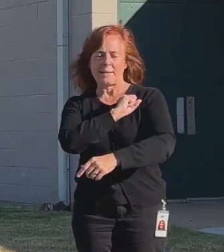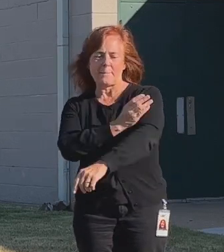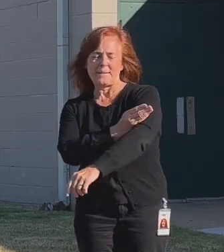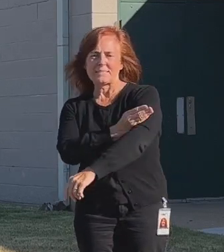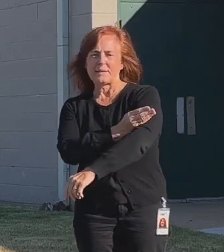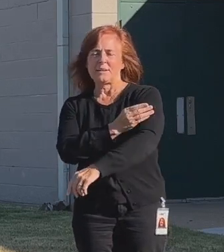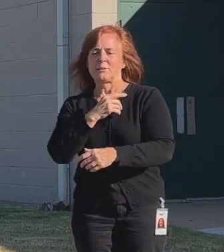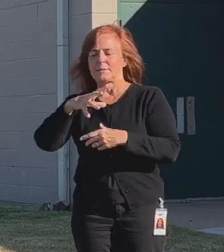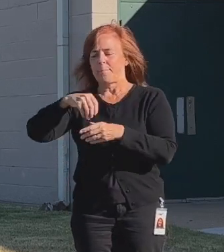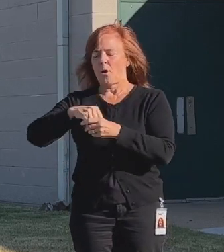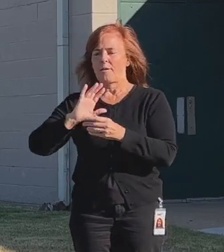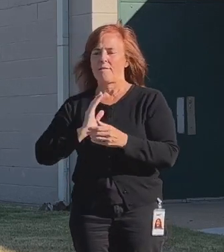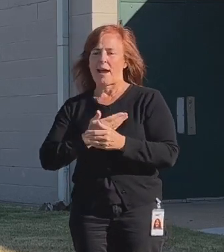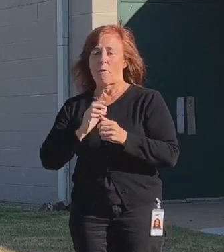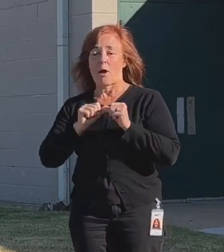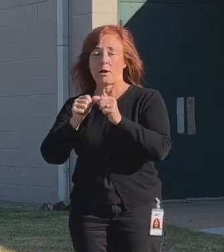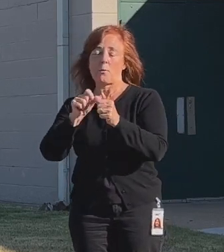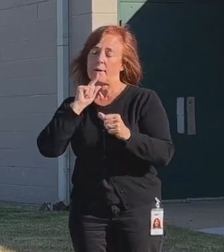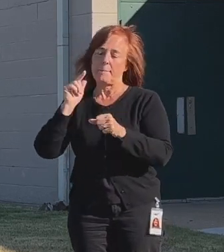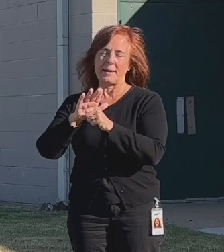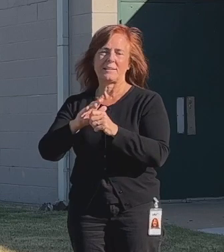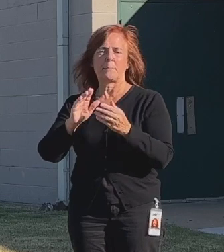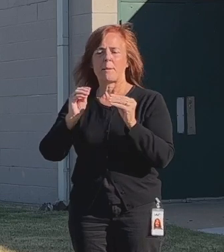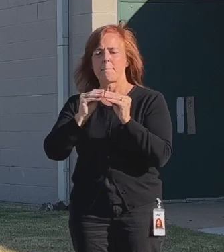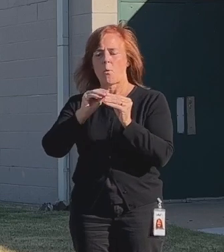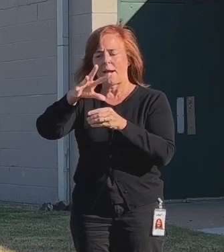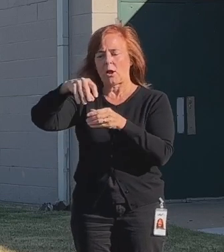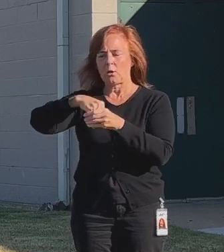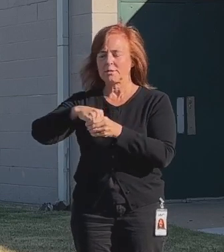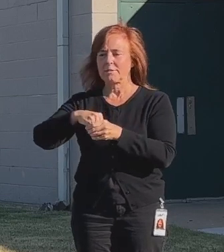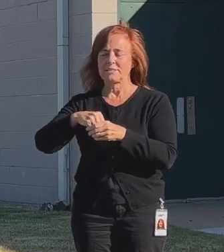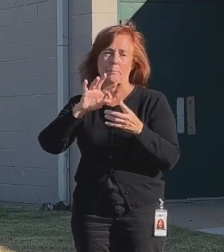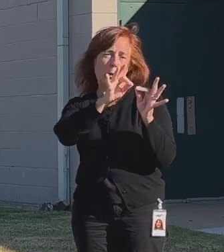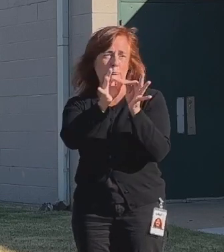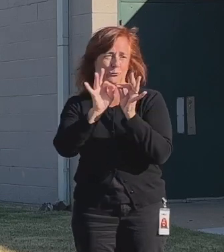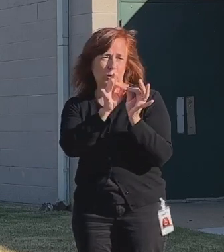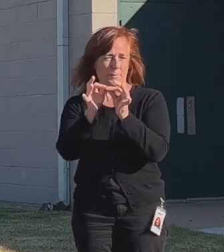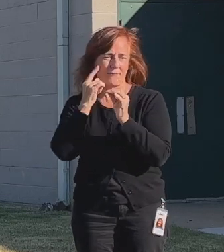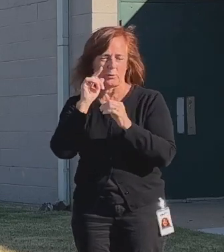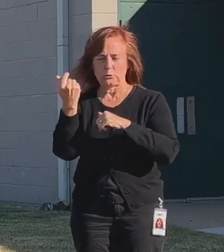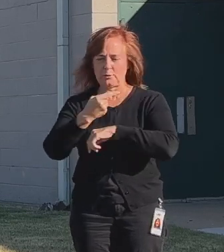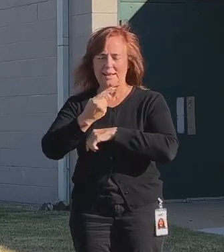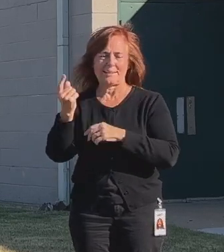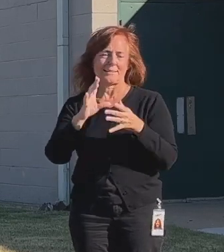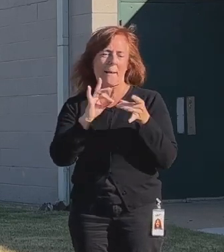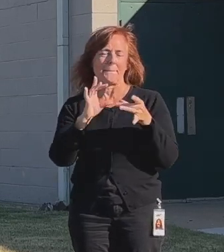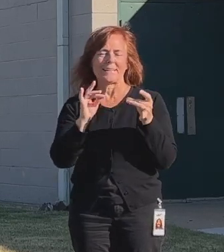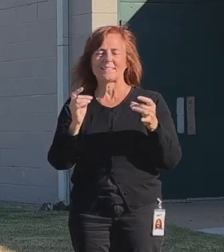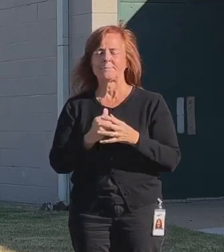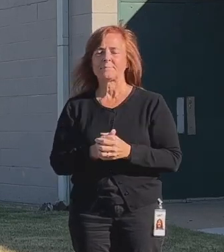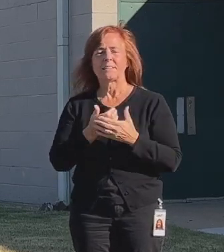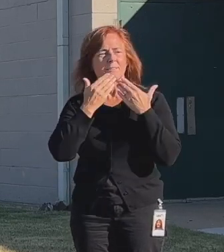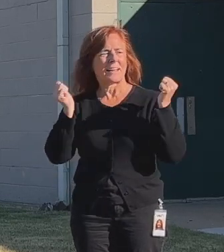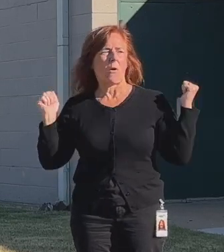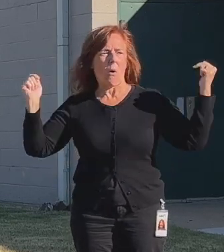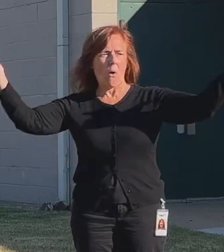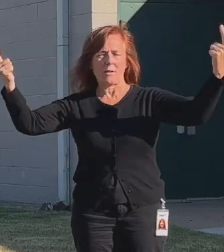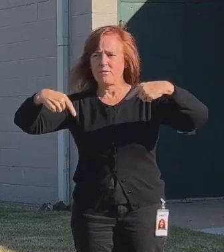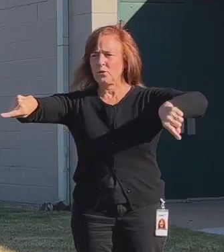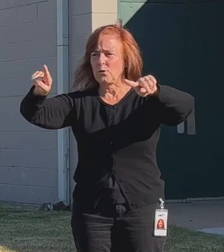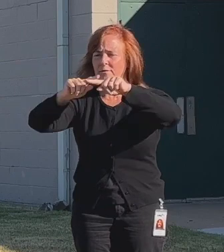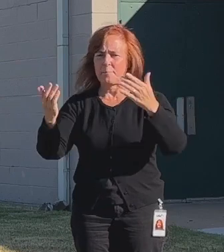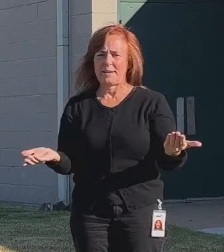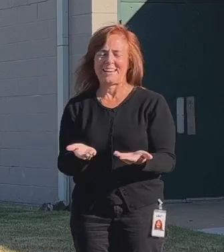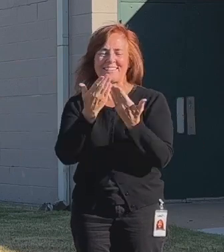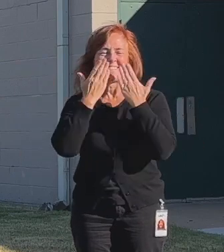who is part of our ongoing commitment to be more inclusive, who has been interpreting today's comments. So thank you all so much for being